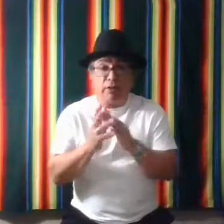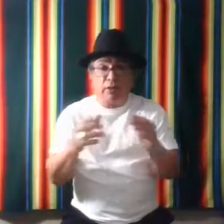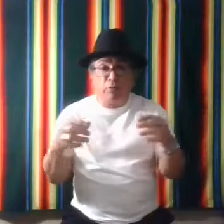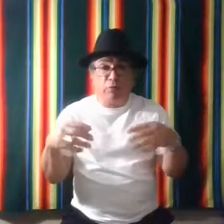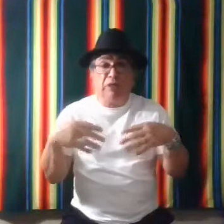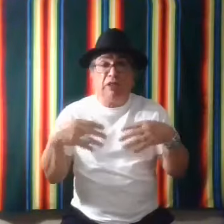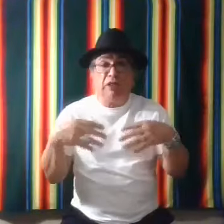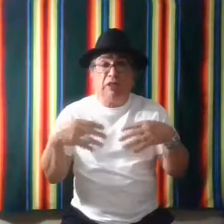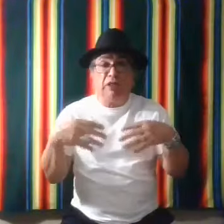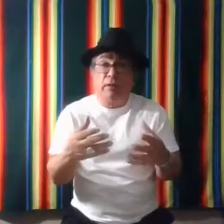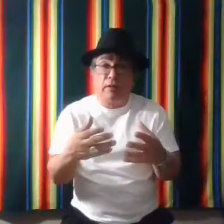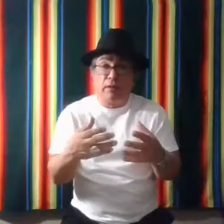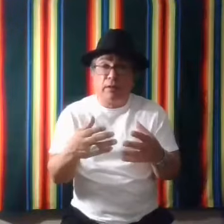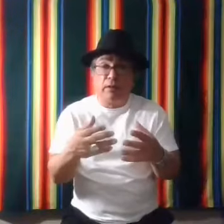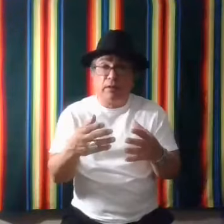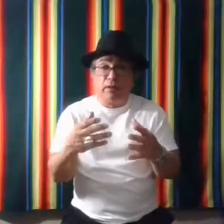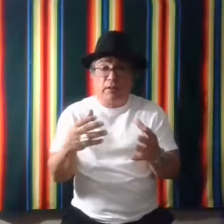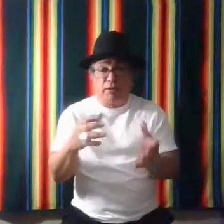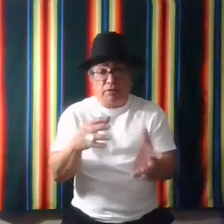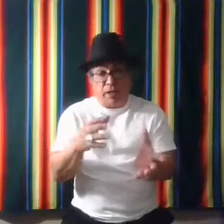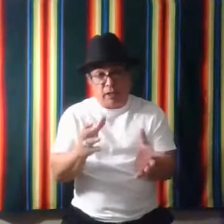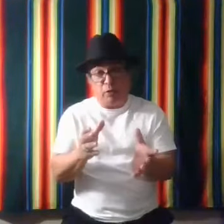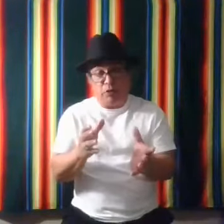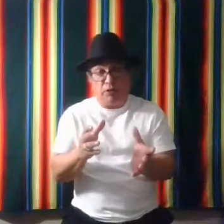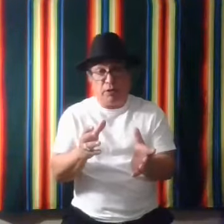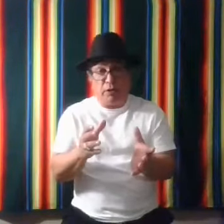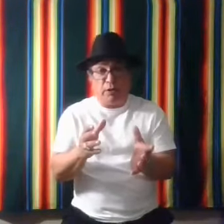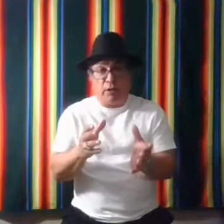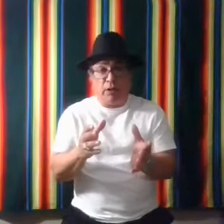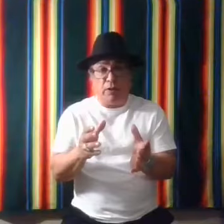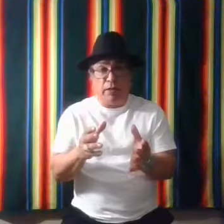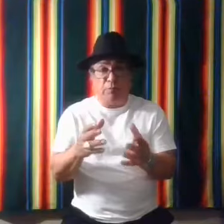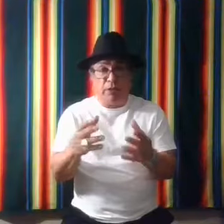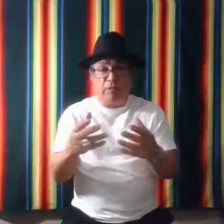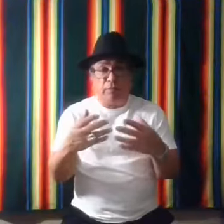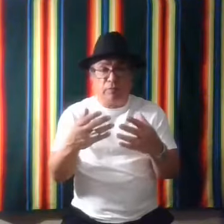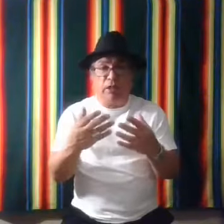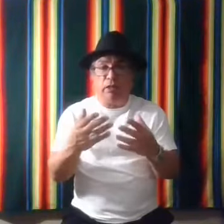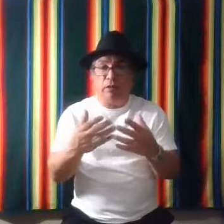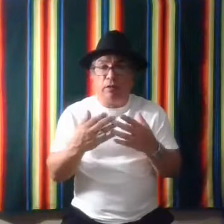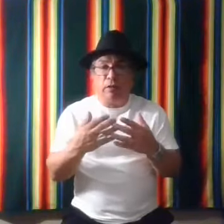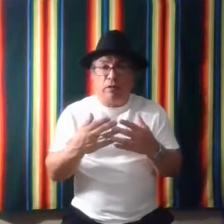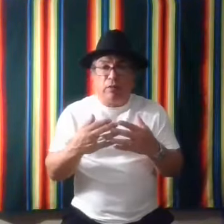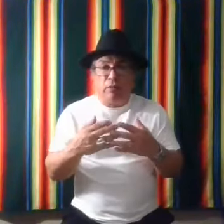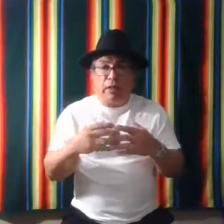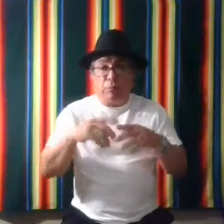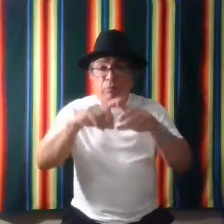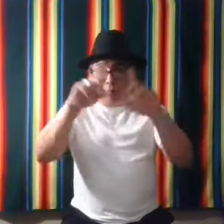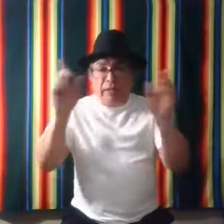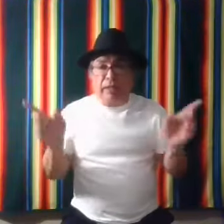rediscovering this sign language, you know, has been really, really big